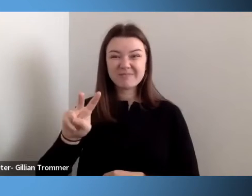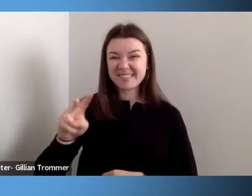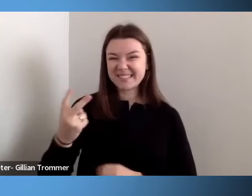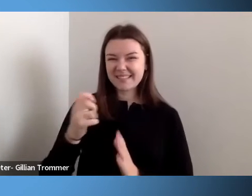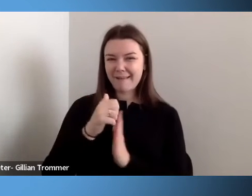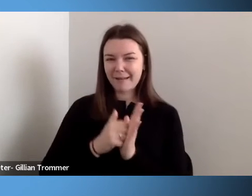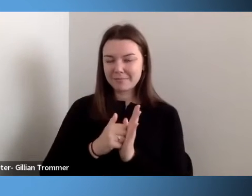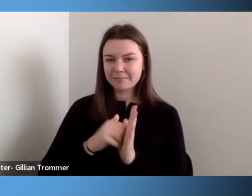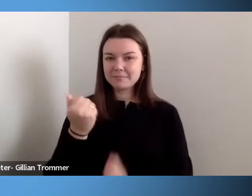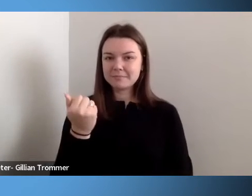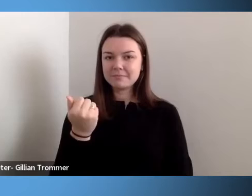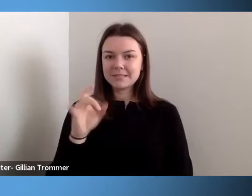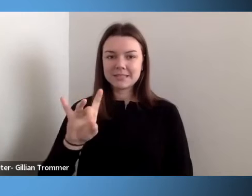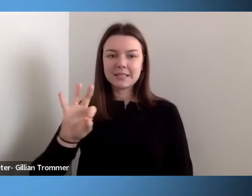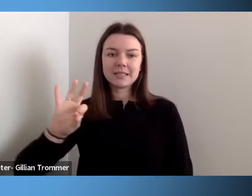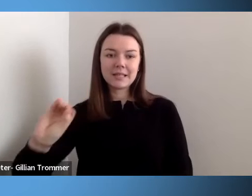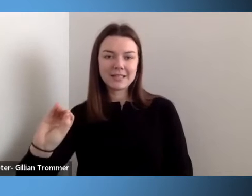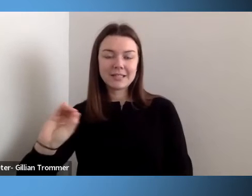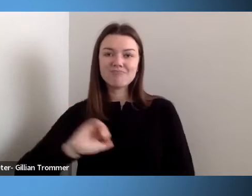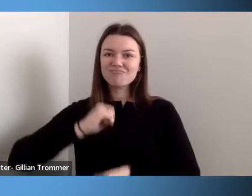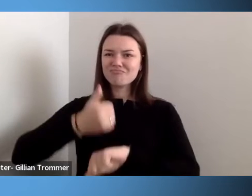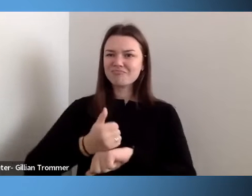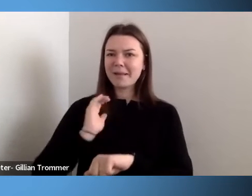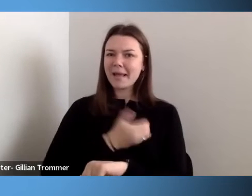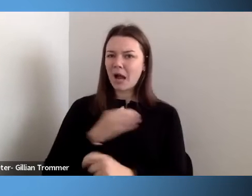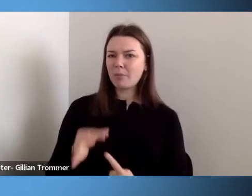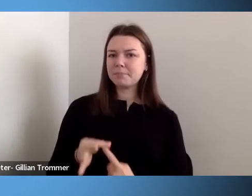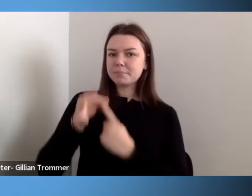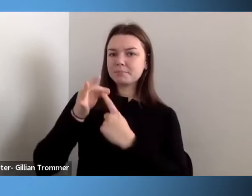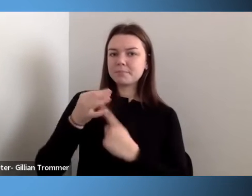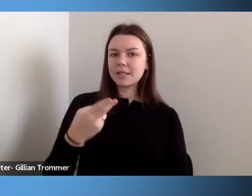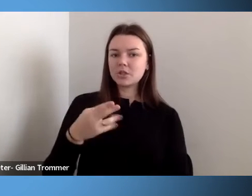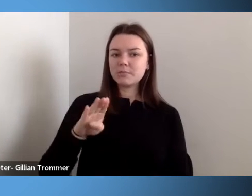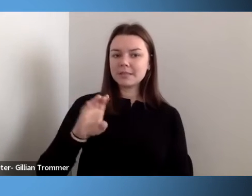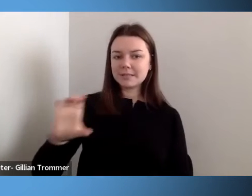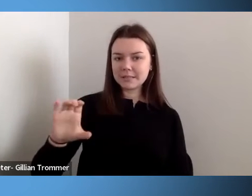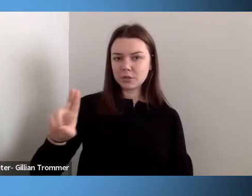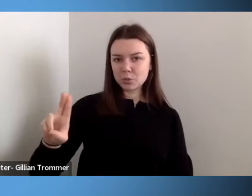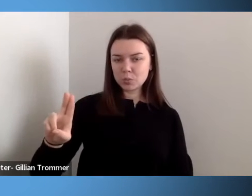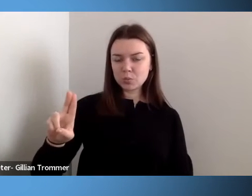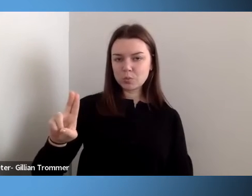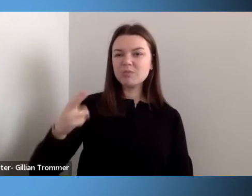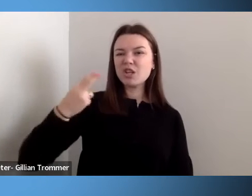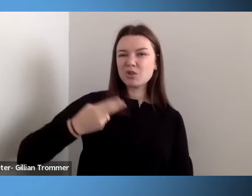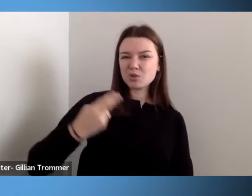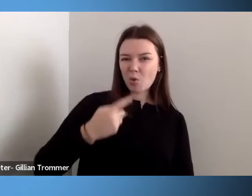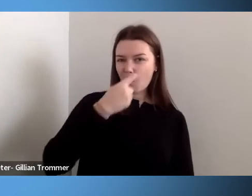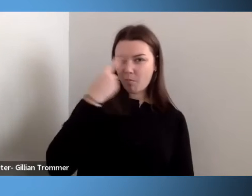our distinguished HBCs, Historical Black Colleges. Collectively,